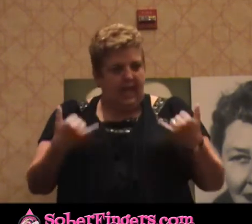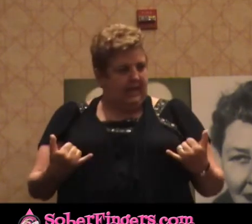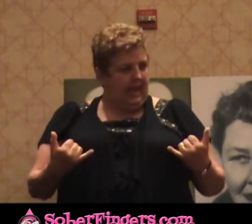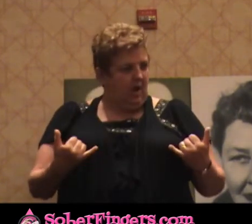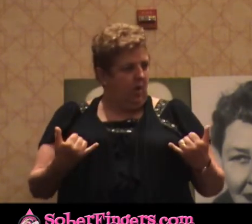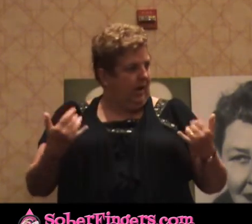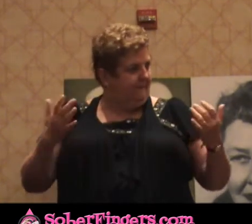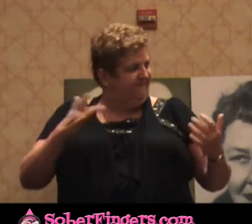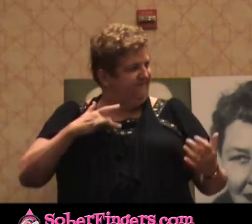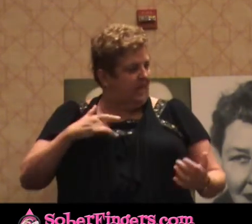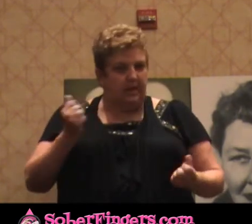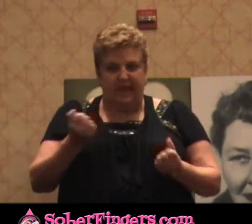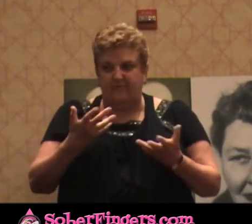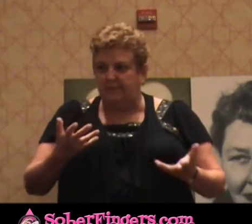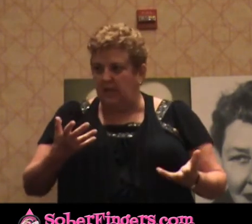experience. And to me, that's different.